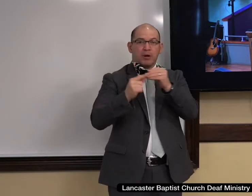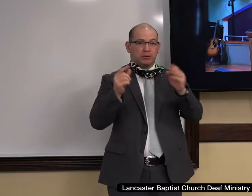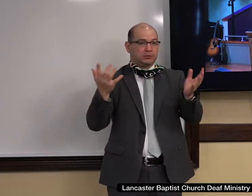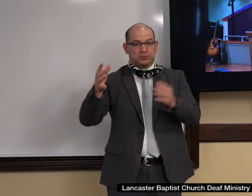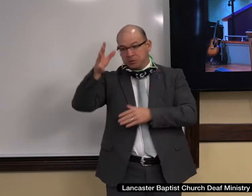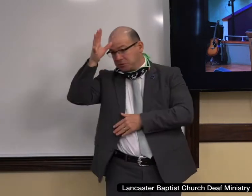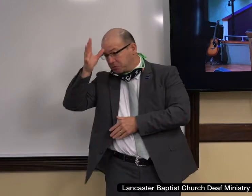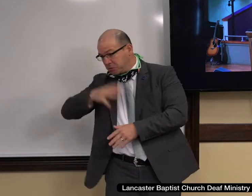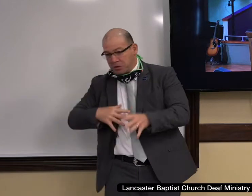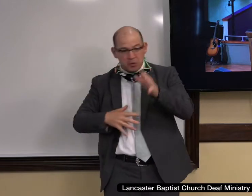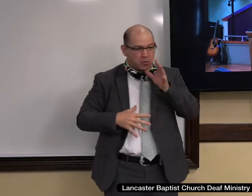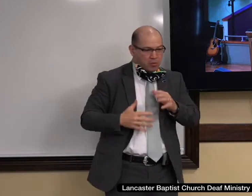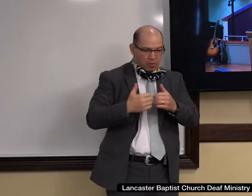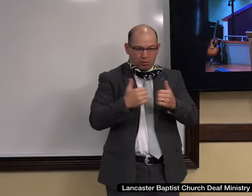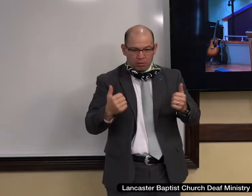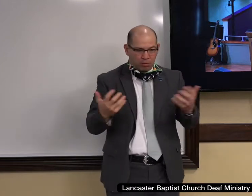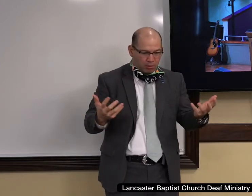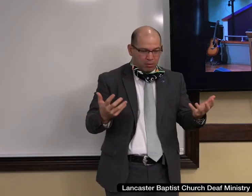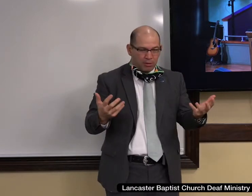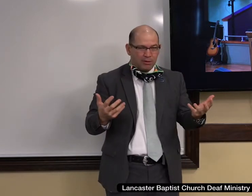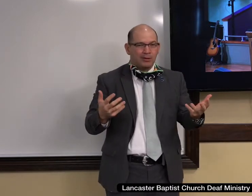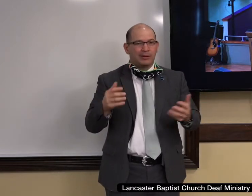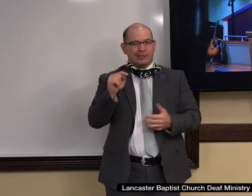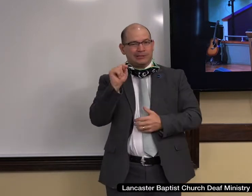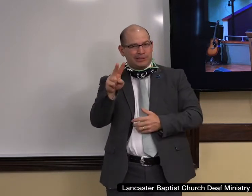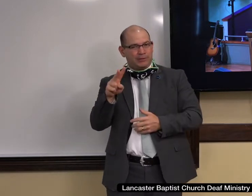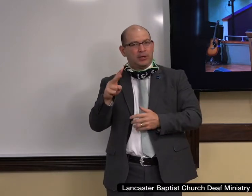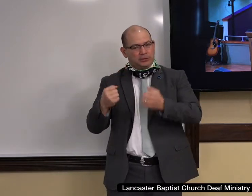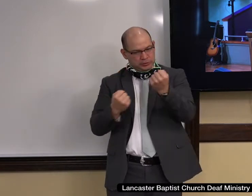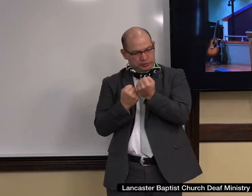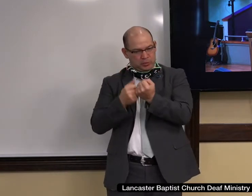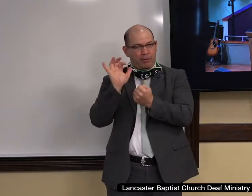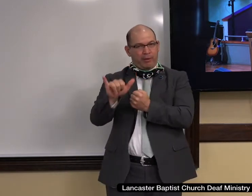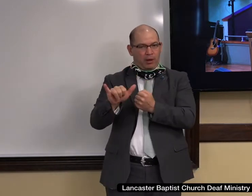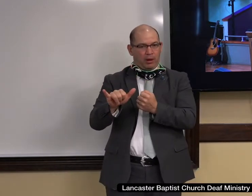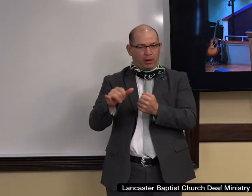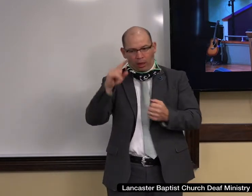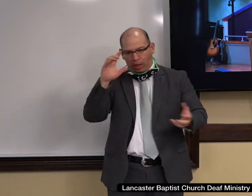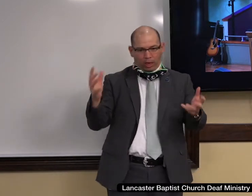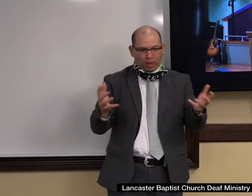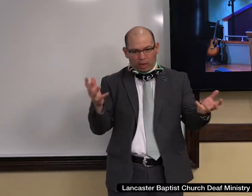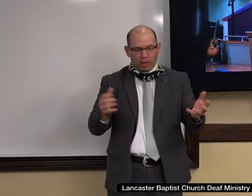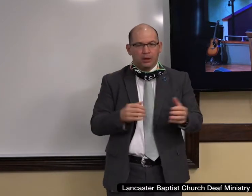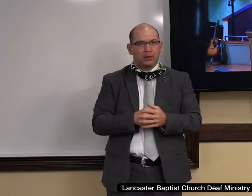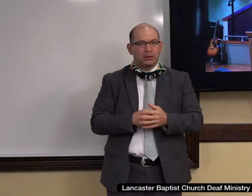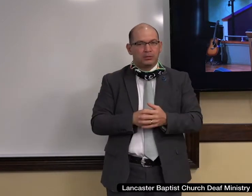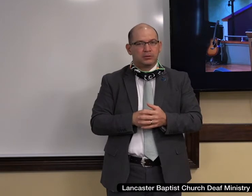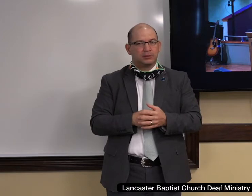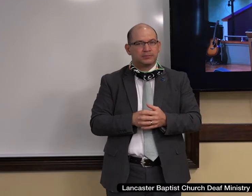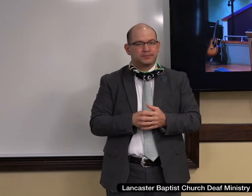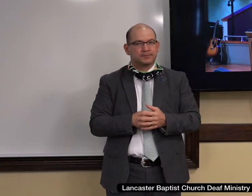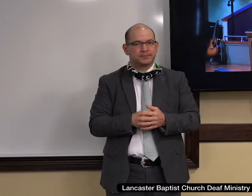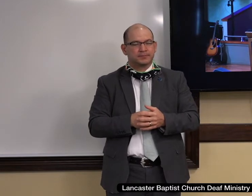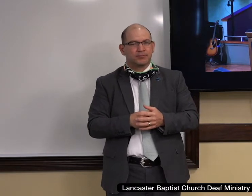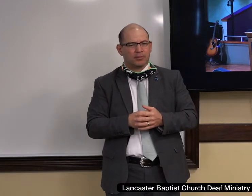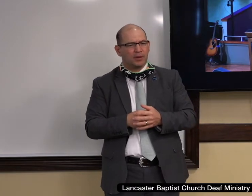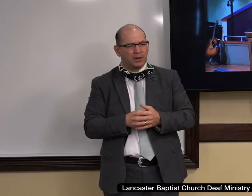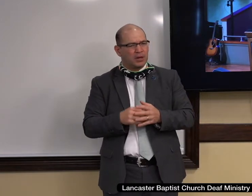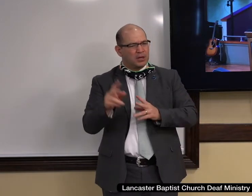fostered by the media. Questioning young people with respect to whether or not they are created in the image of God and whether